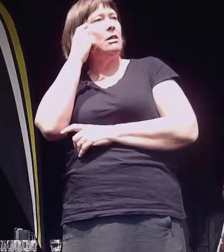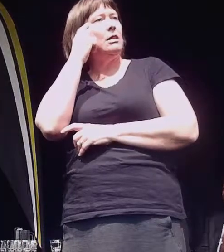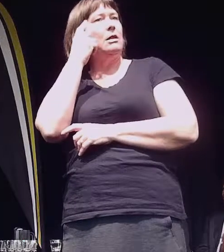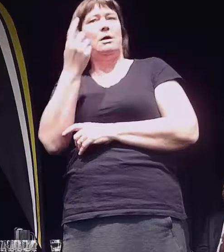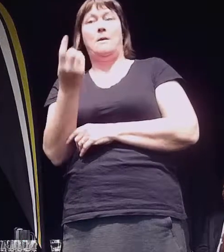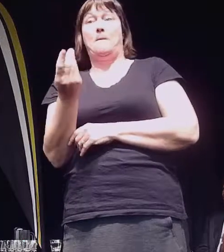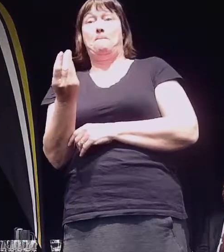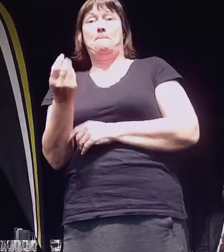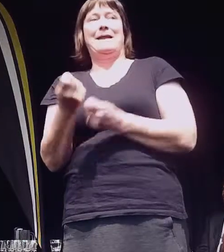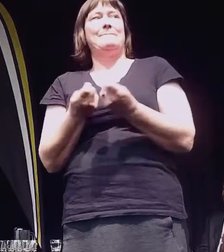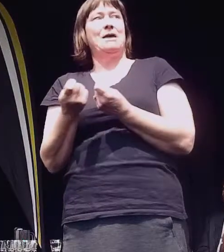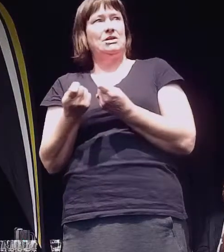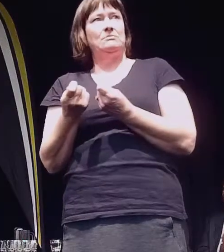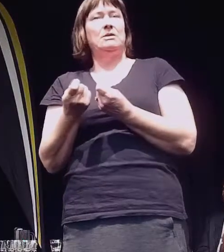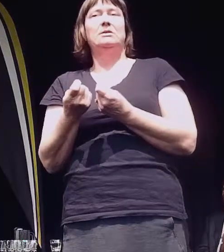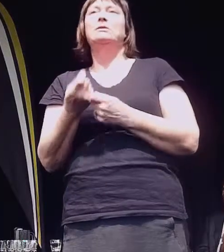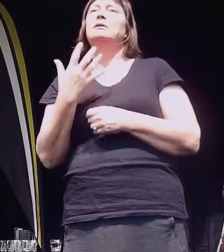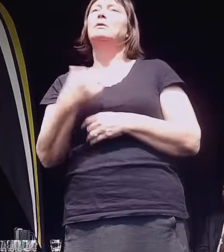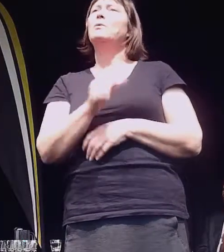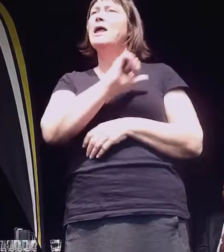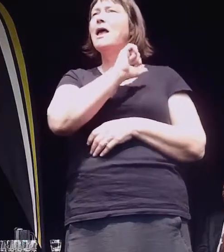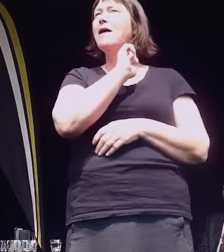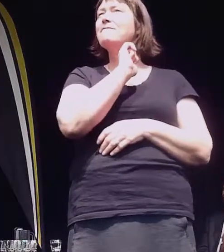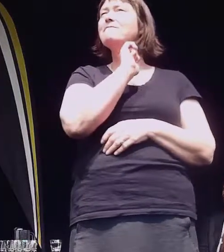We have the ability, we have the talent here.